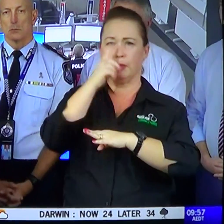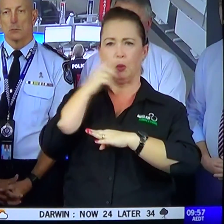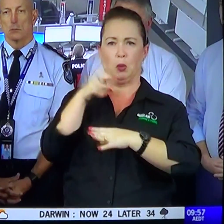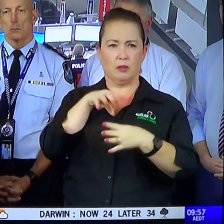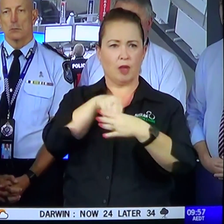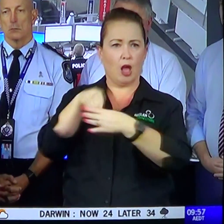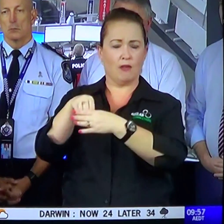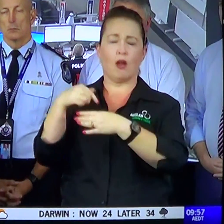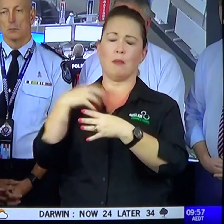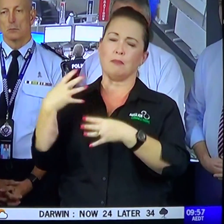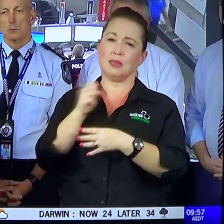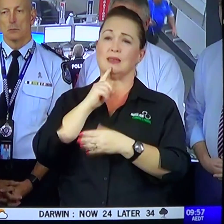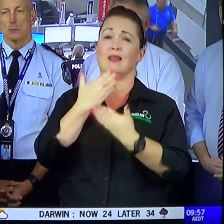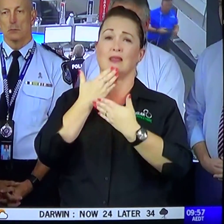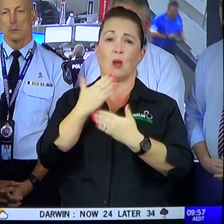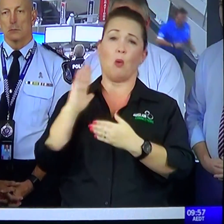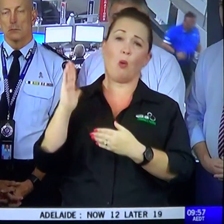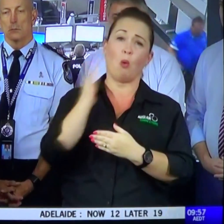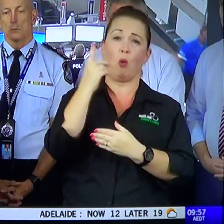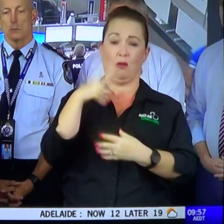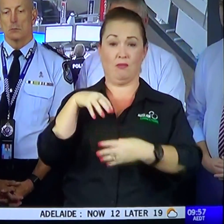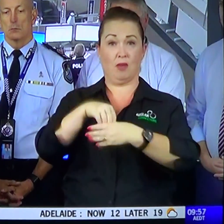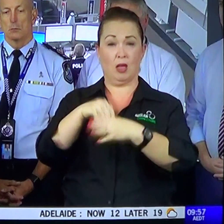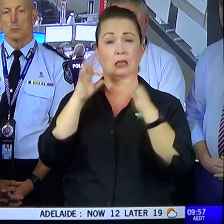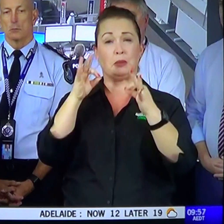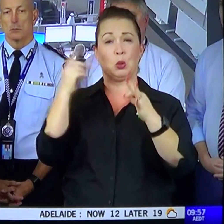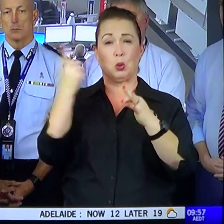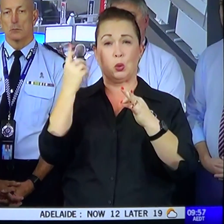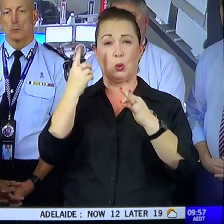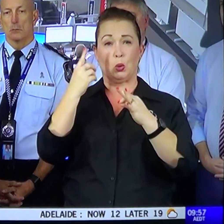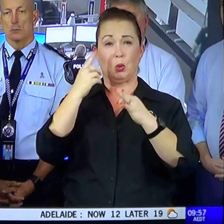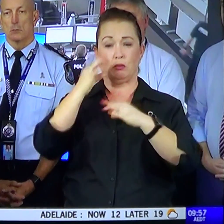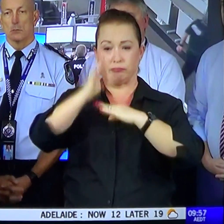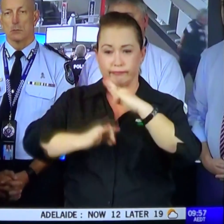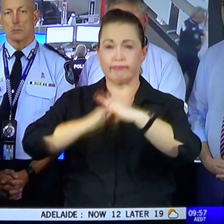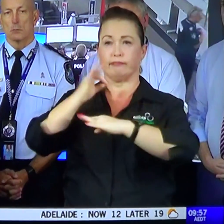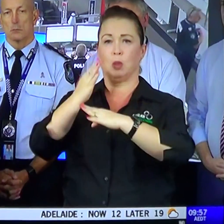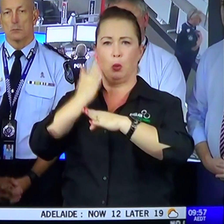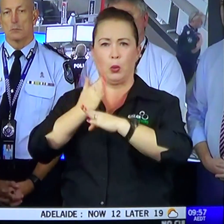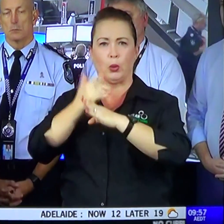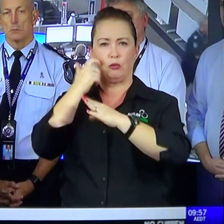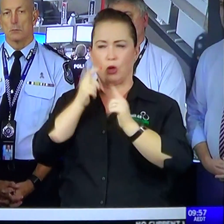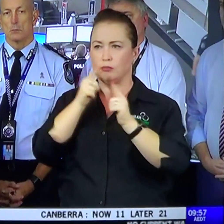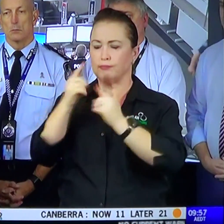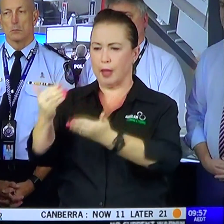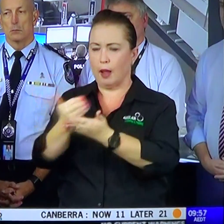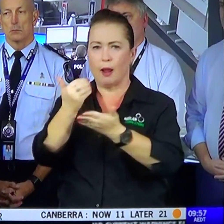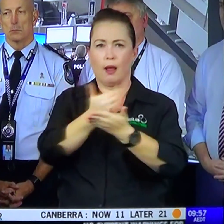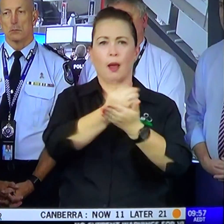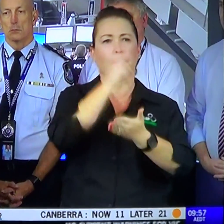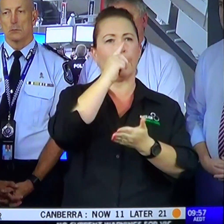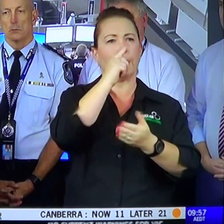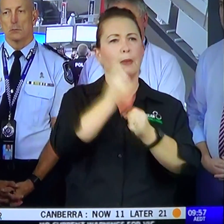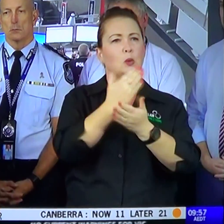a big thank you to everyone, and especially those crews that have been working overnight to rescue people and to ensure that they are safe.